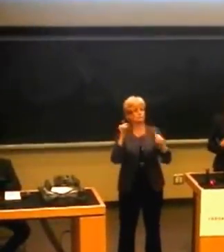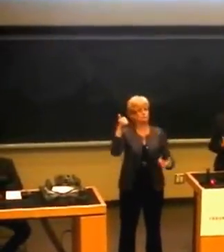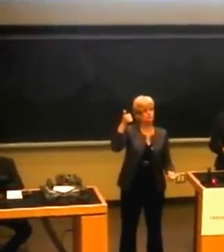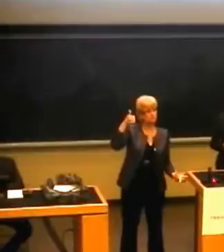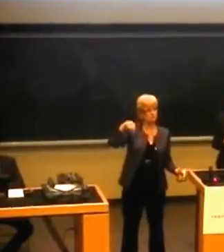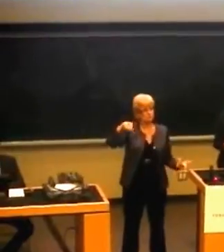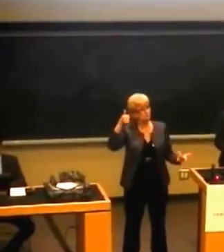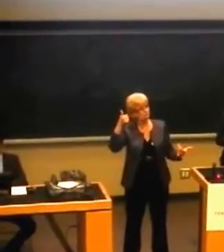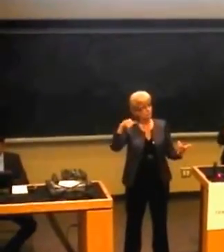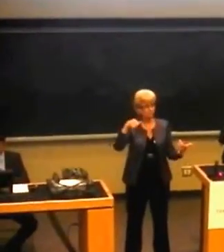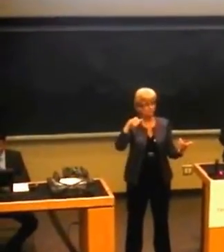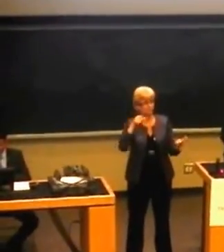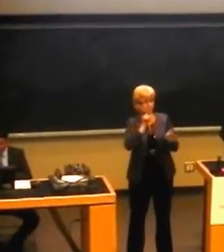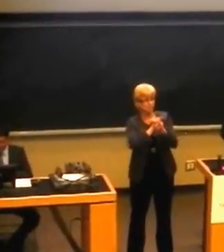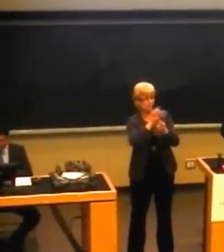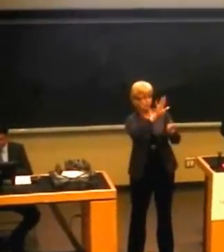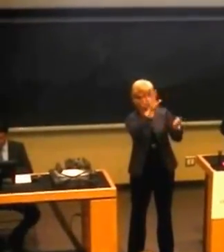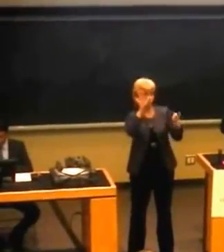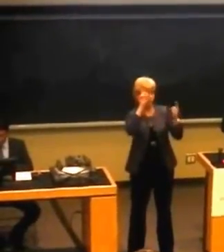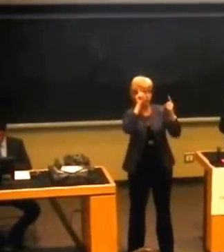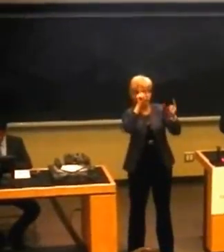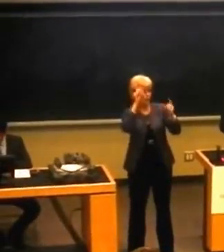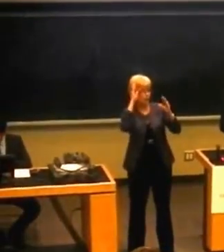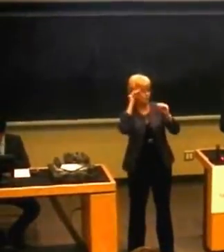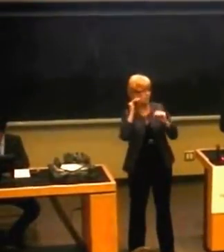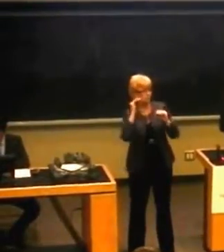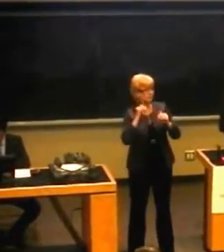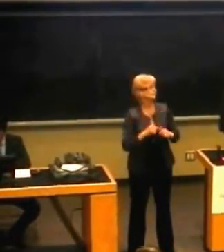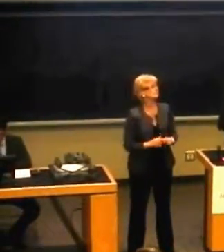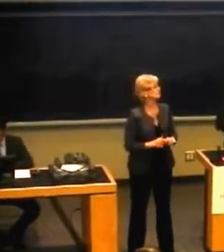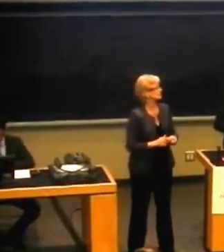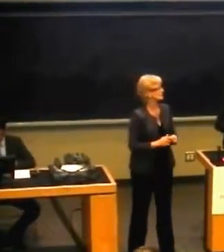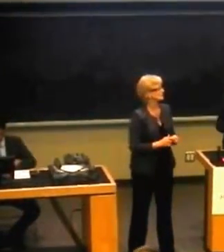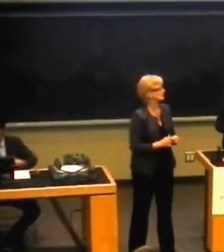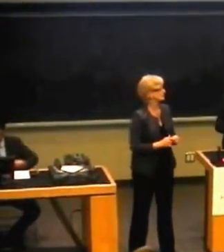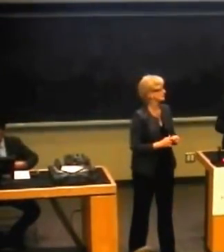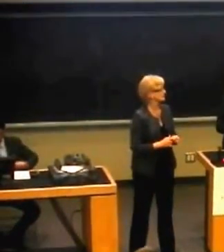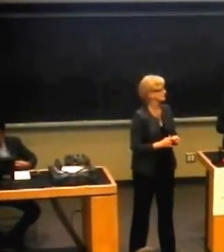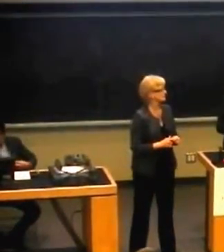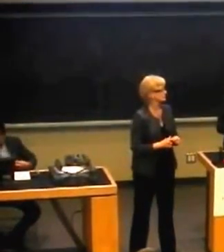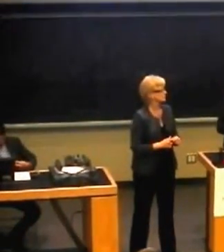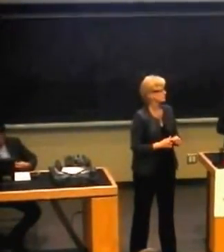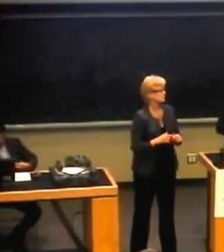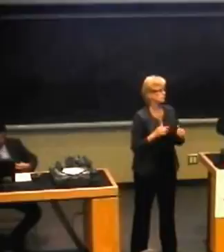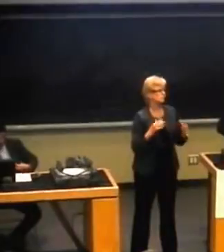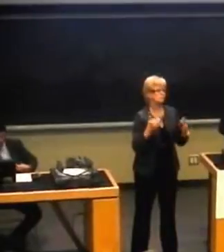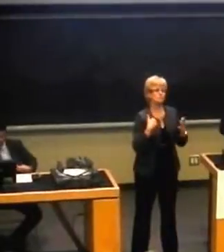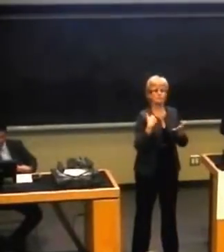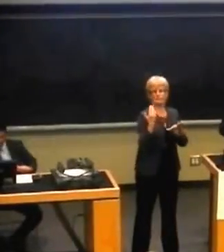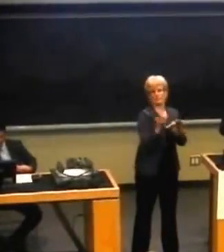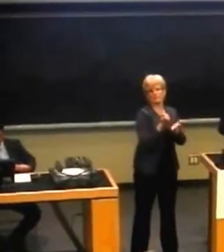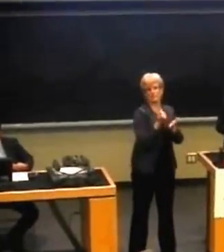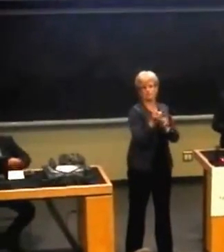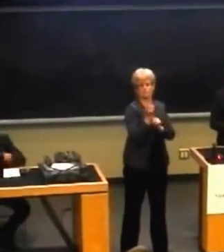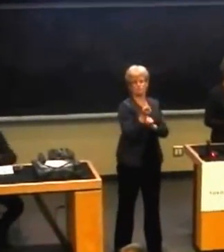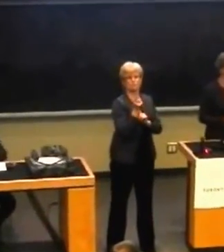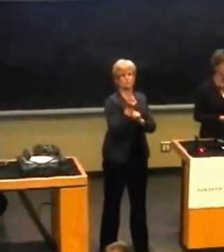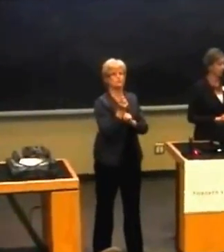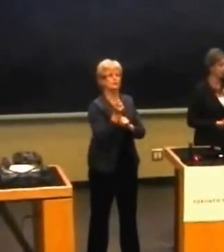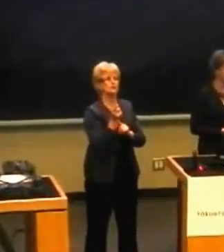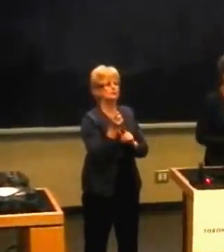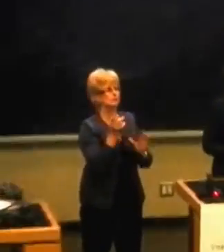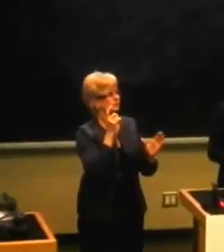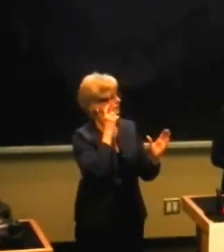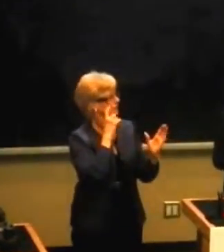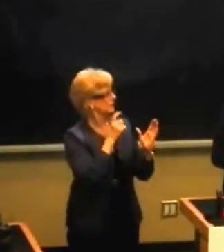doing, meeting your goals and meeting your expectations. And I also want to take a special moment, or take a moment rather, to